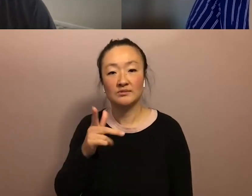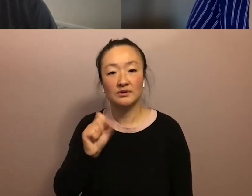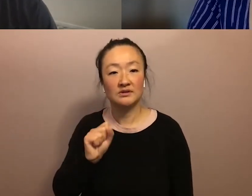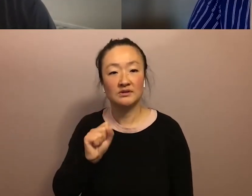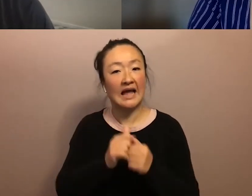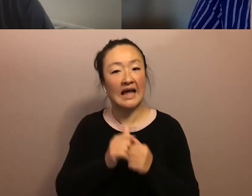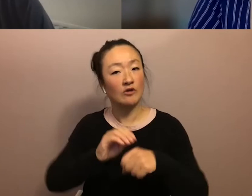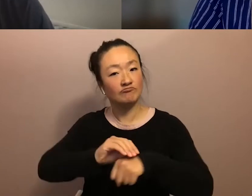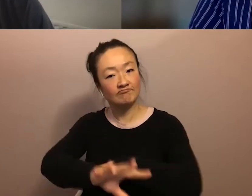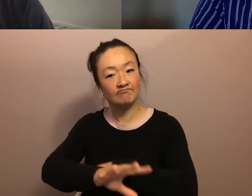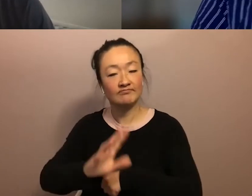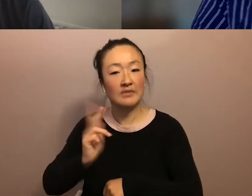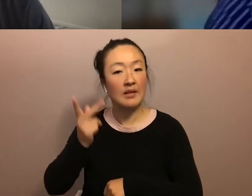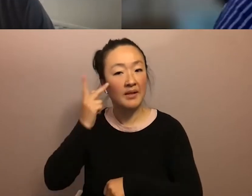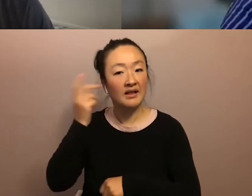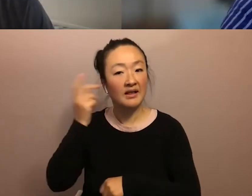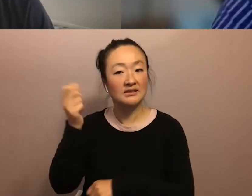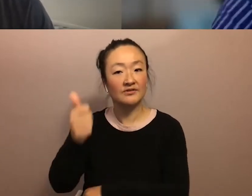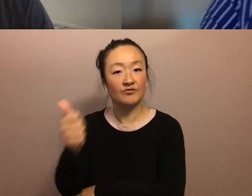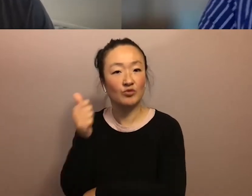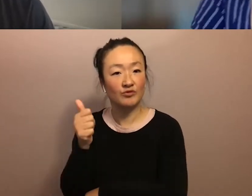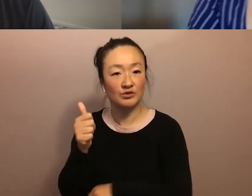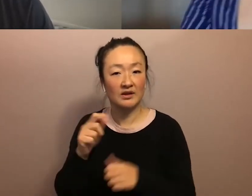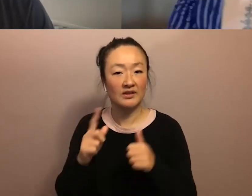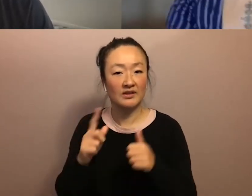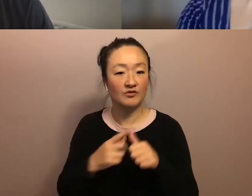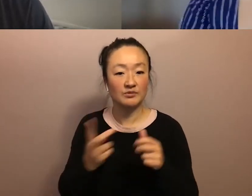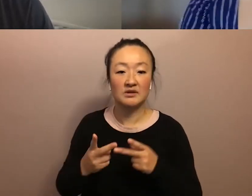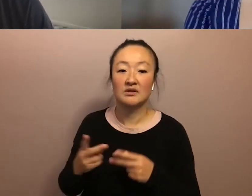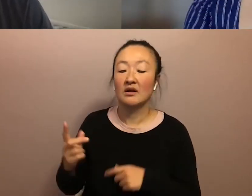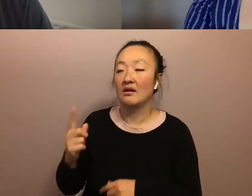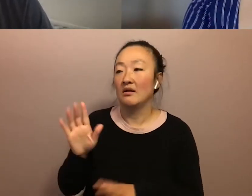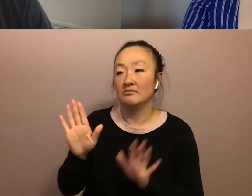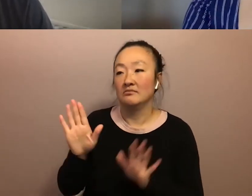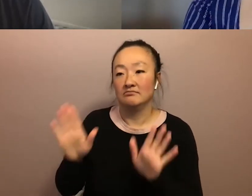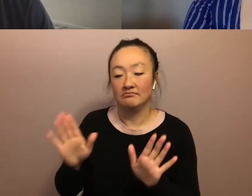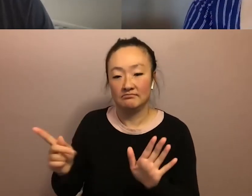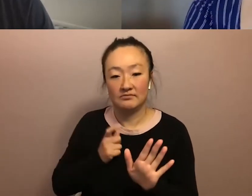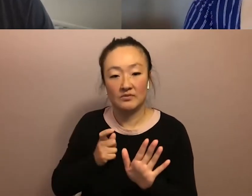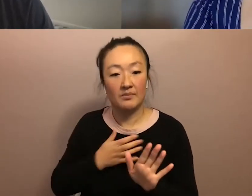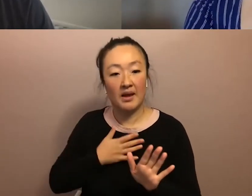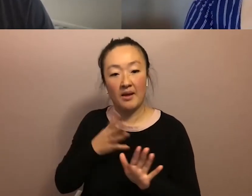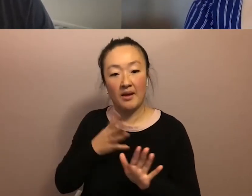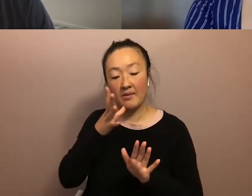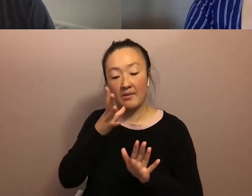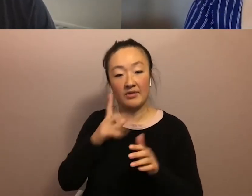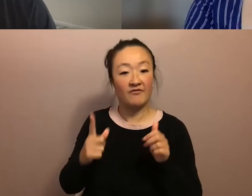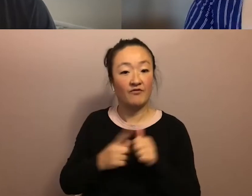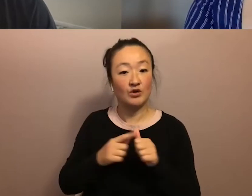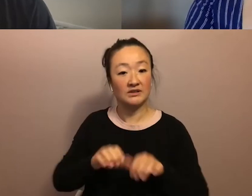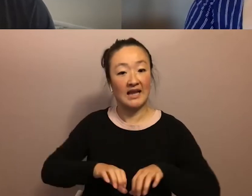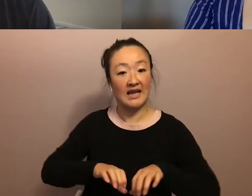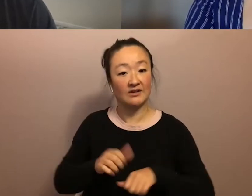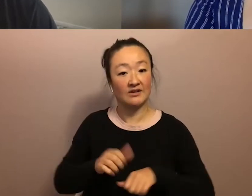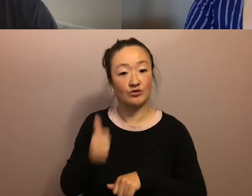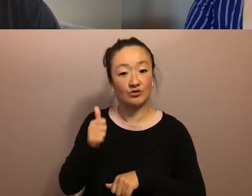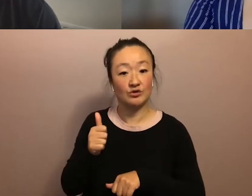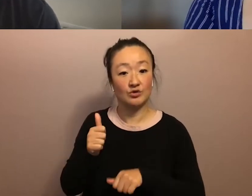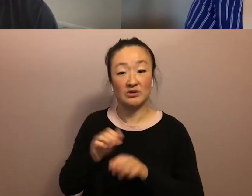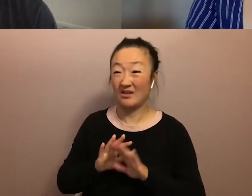Oh, that's such a good question. I think, um, my mom would tell everyone that my first act of refusal was saying no more dresses.